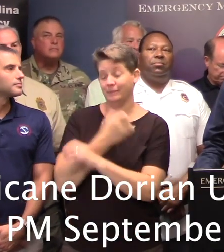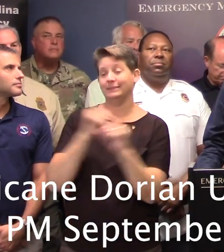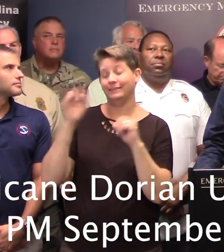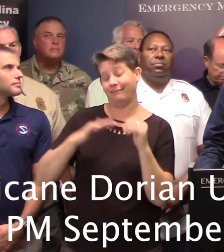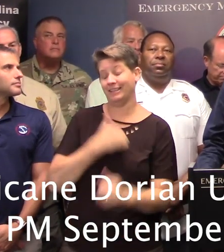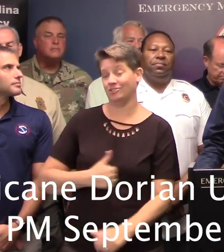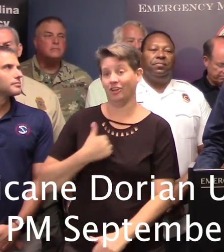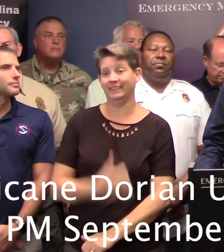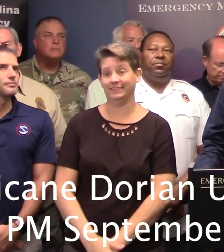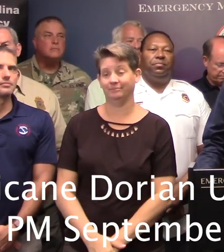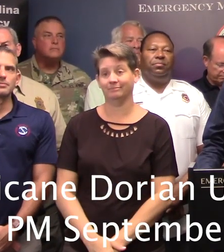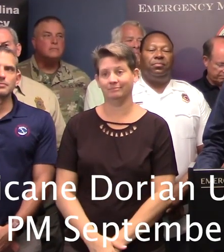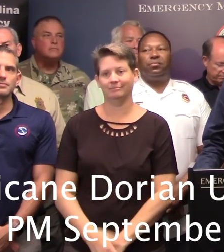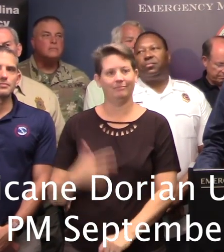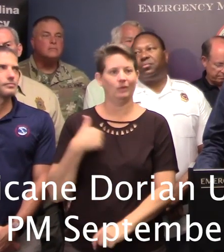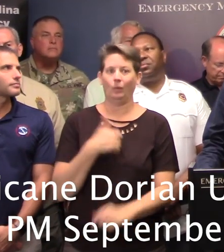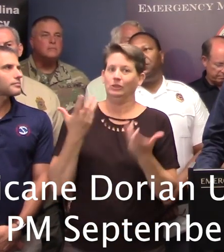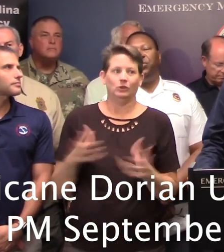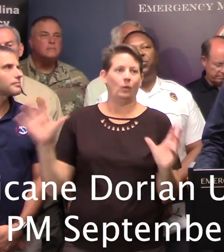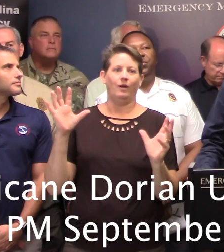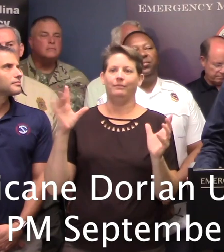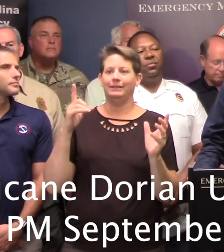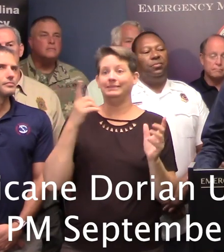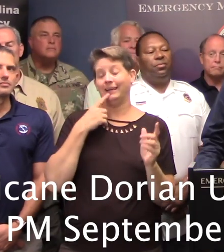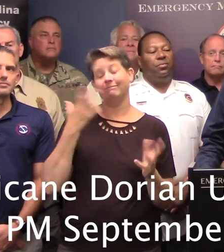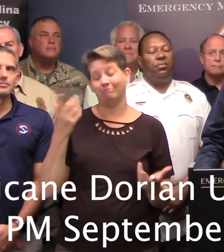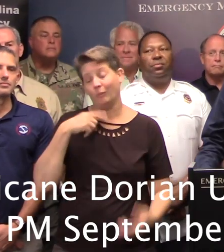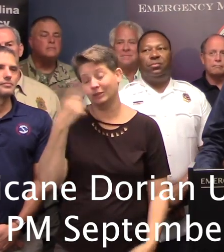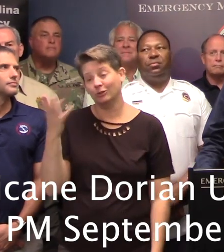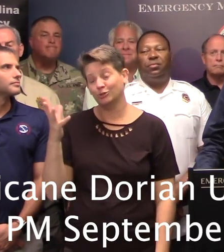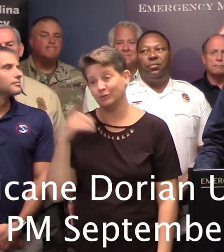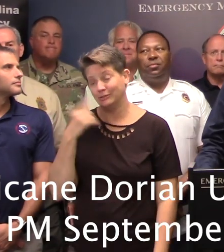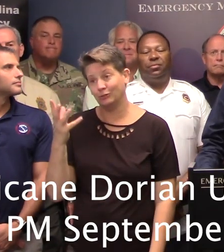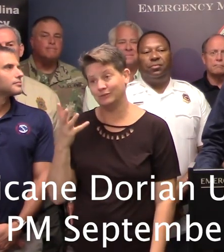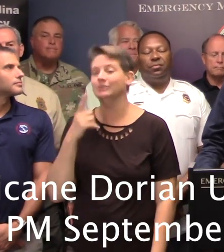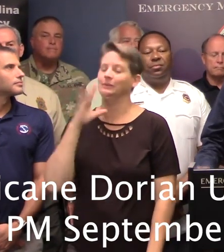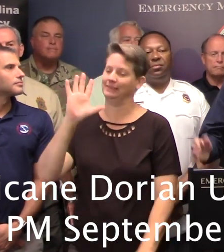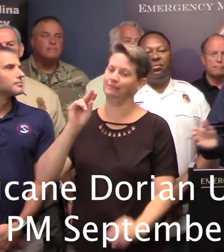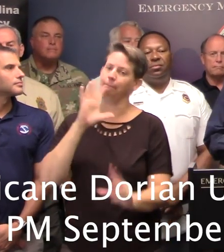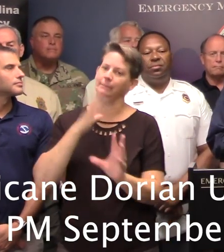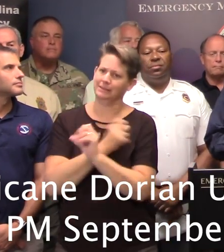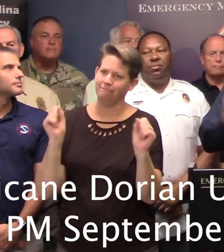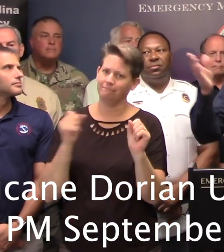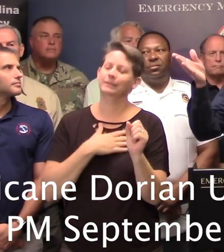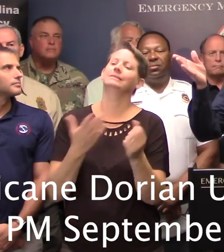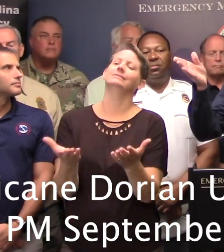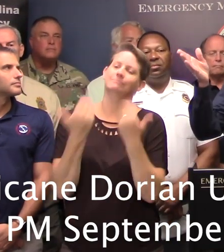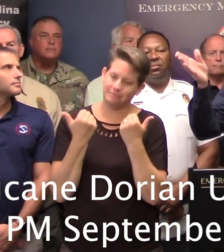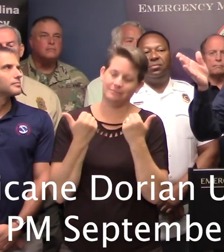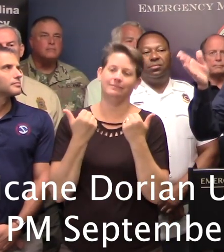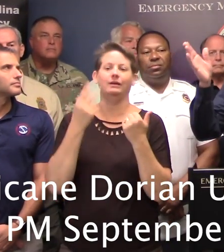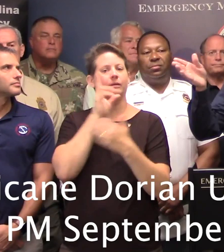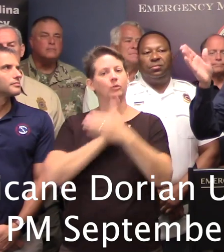than sorry. And we don't want to be telling anybody we told you so. So we would say be safe. Get away from the coast. The